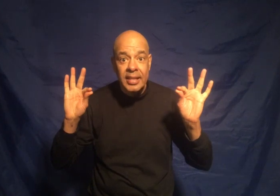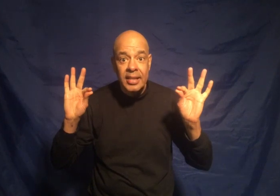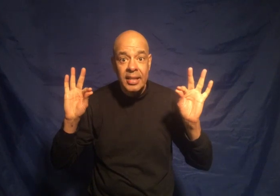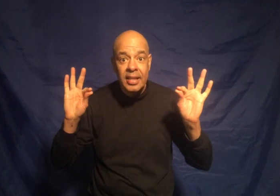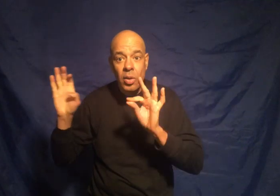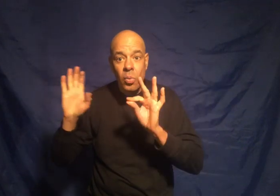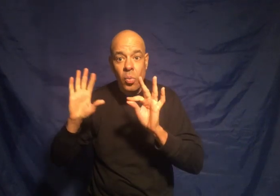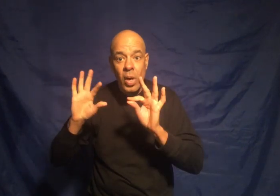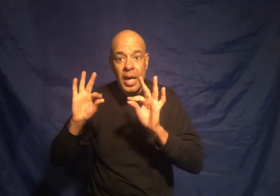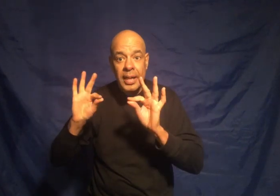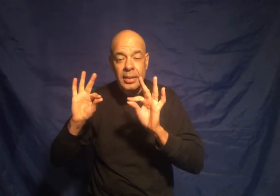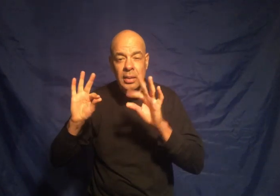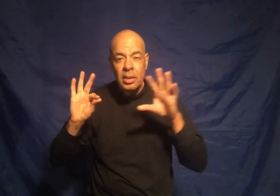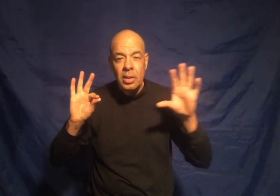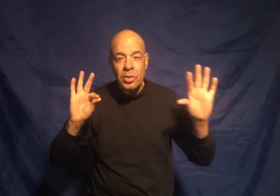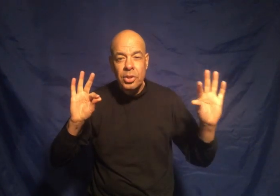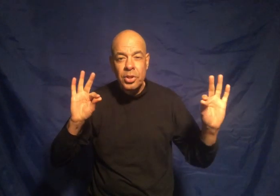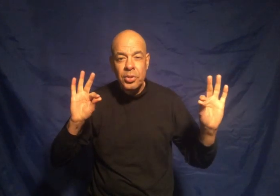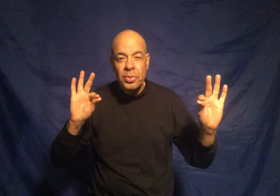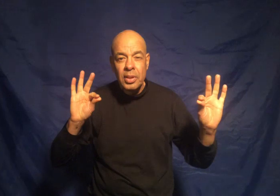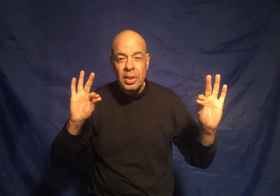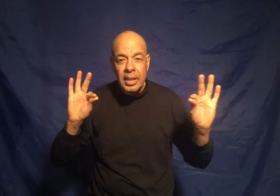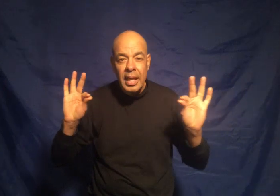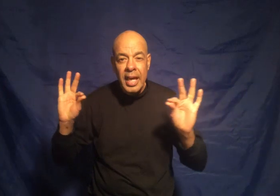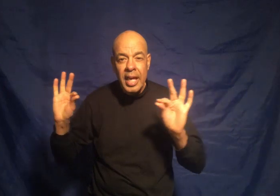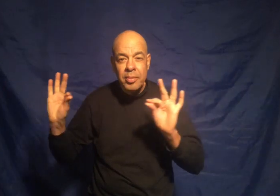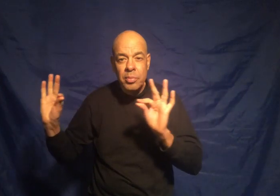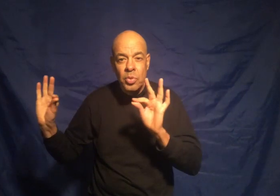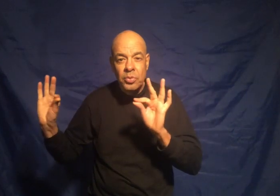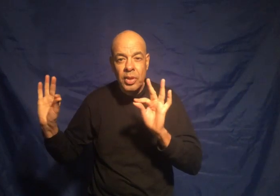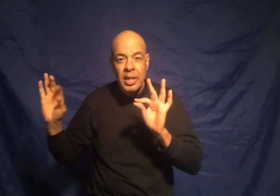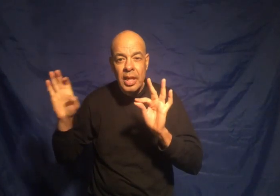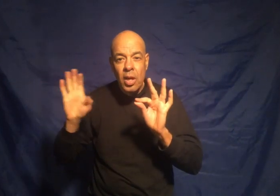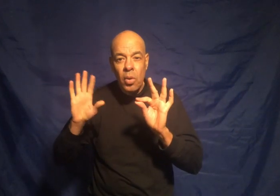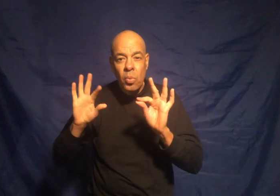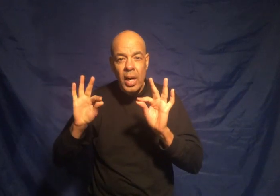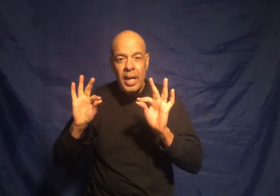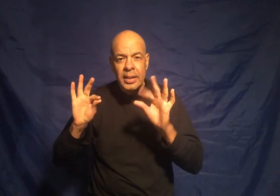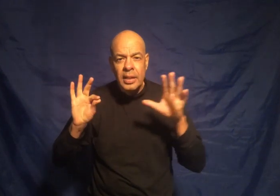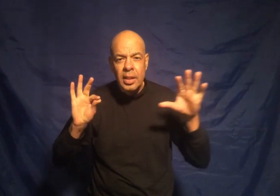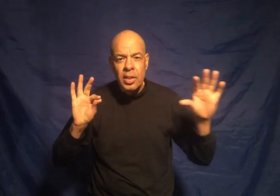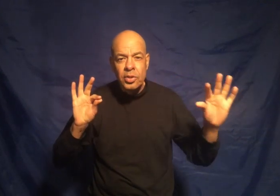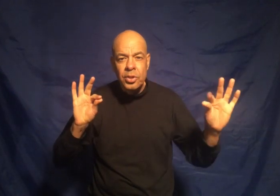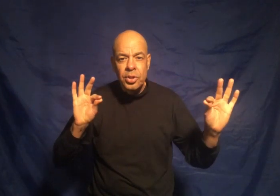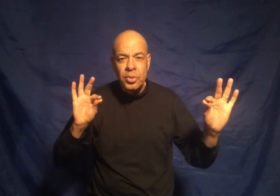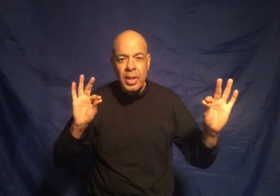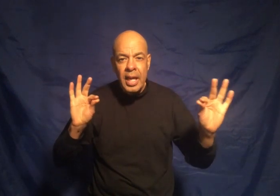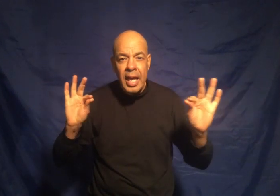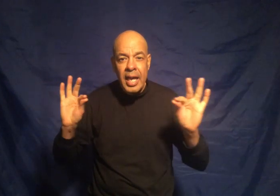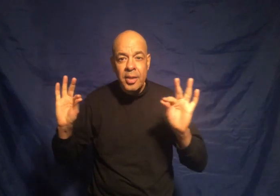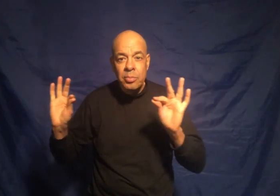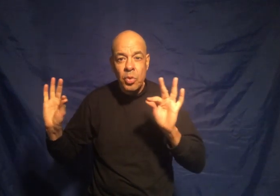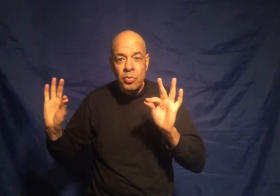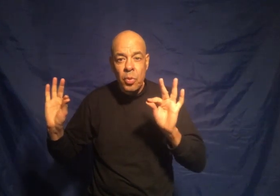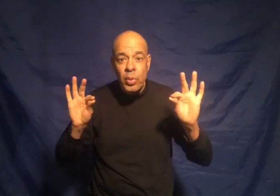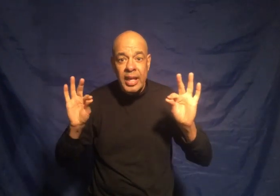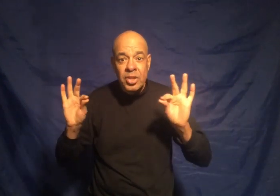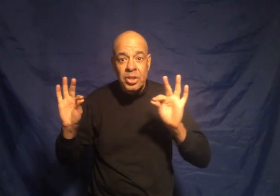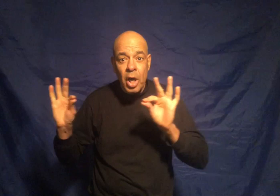one two and move one two and move when I stop